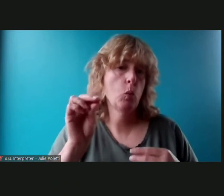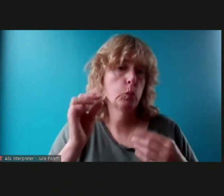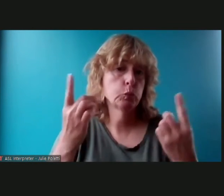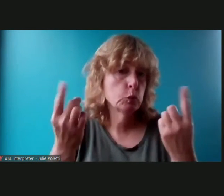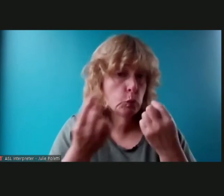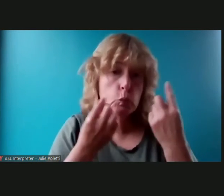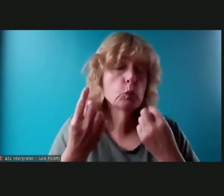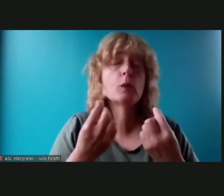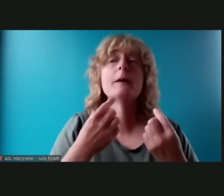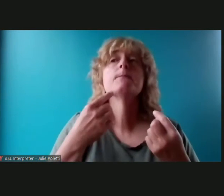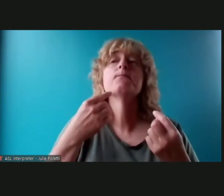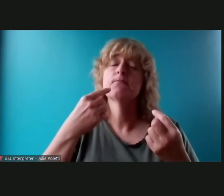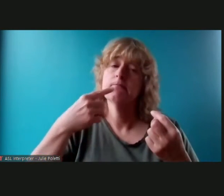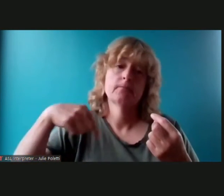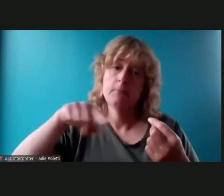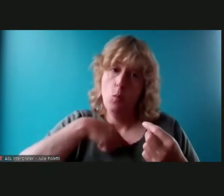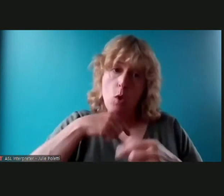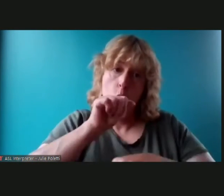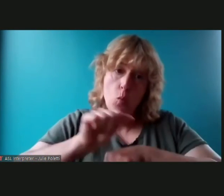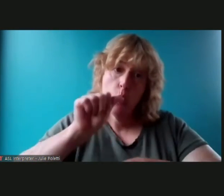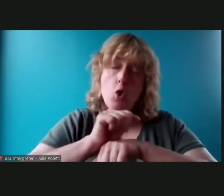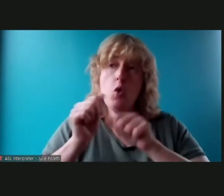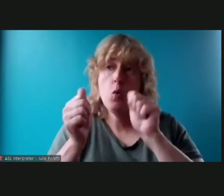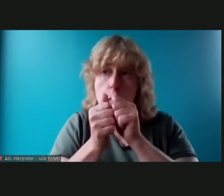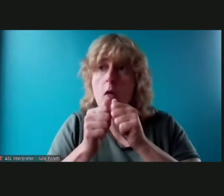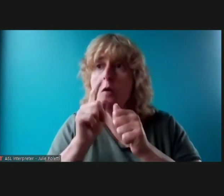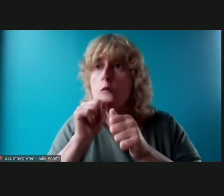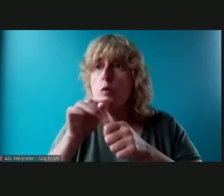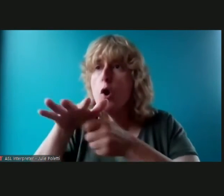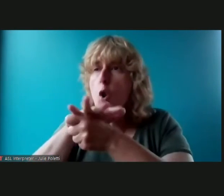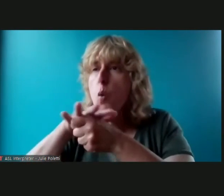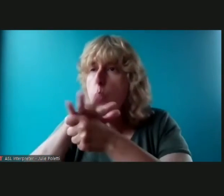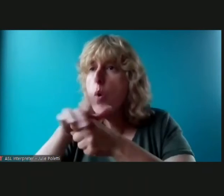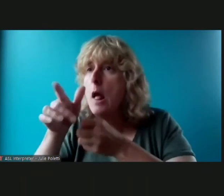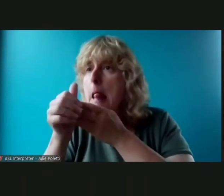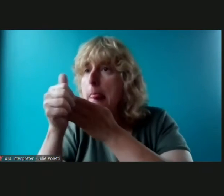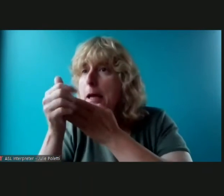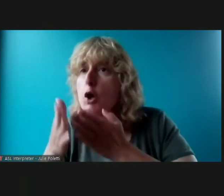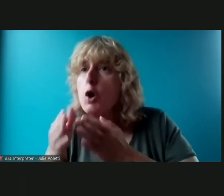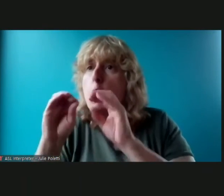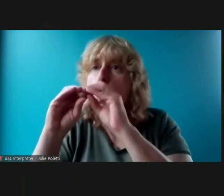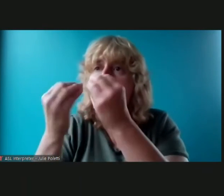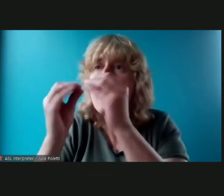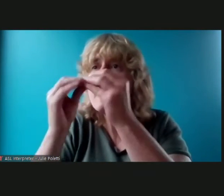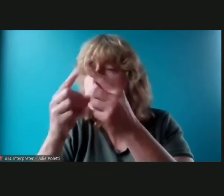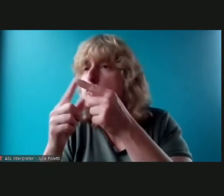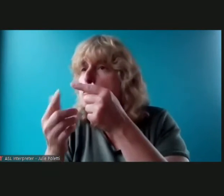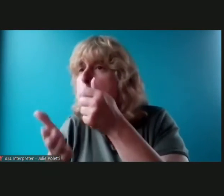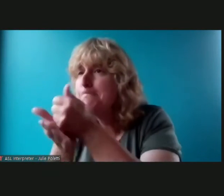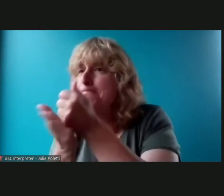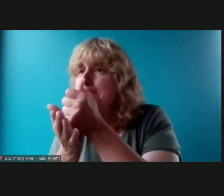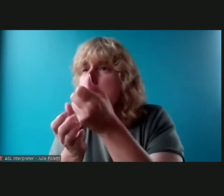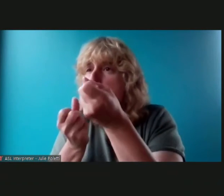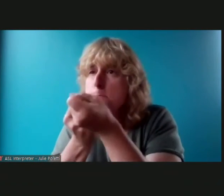actually been working alongside local leaders and organizations to support residents who experienced flooding due to the